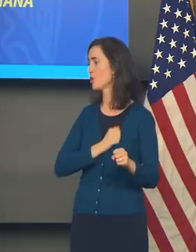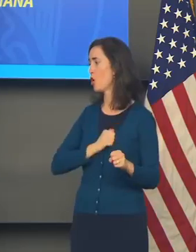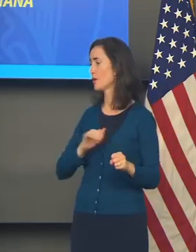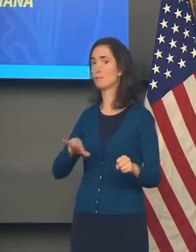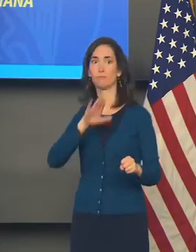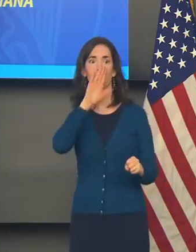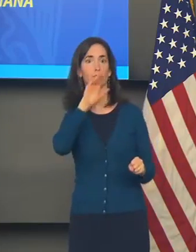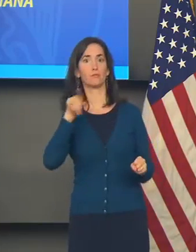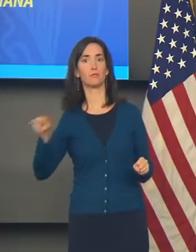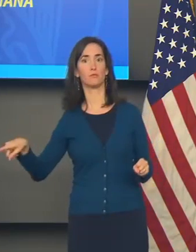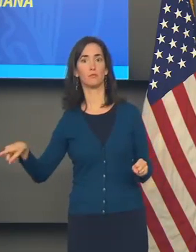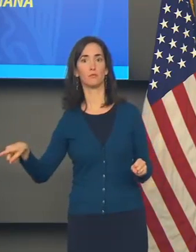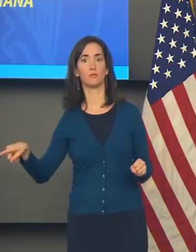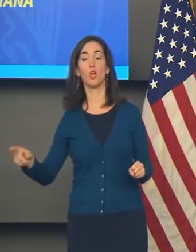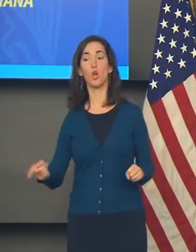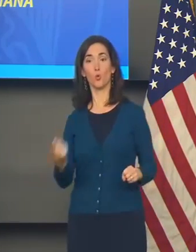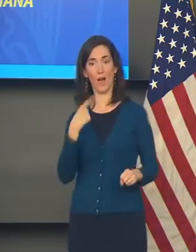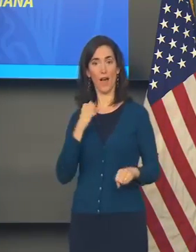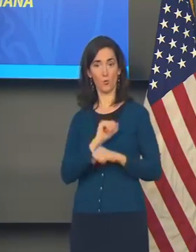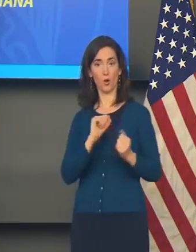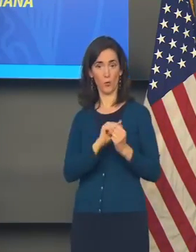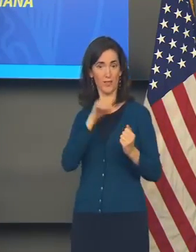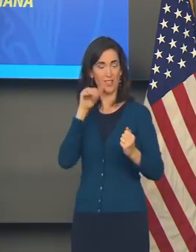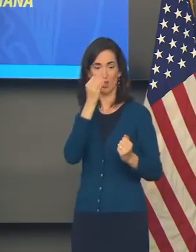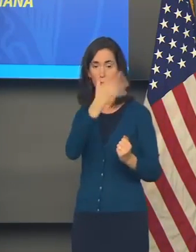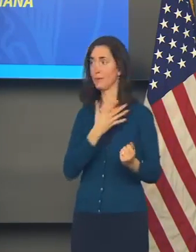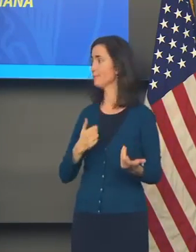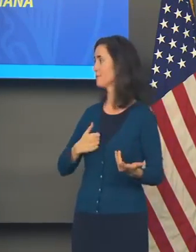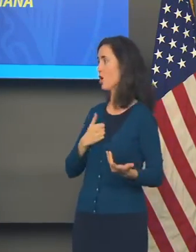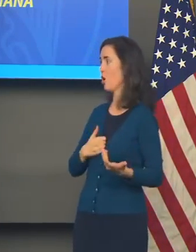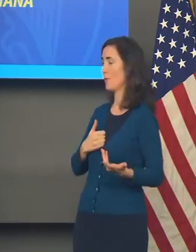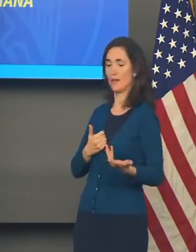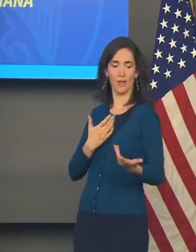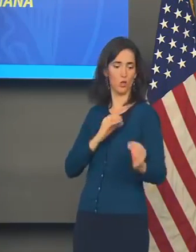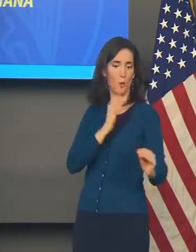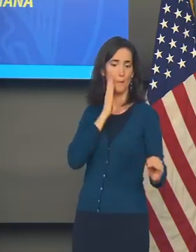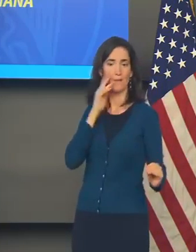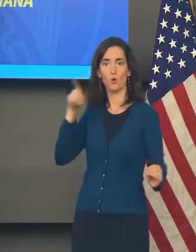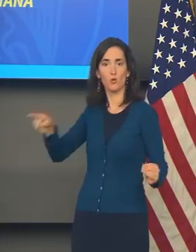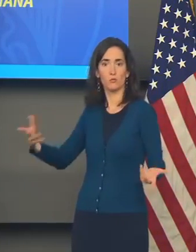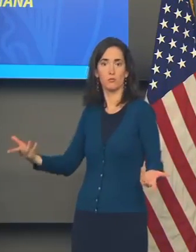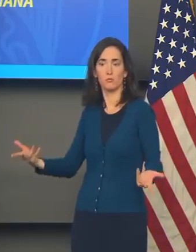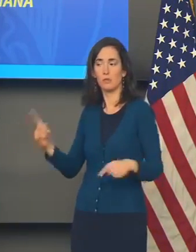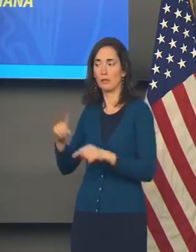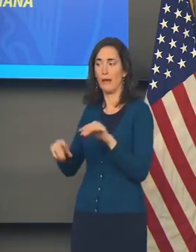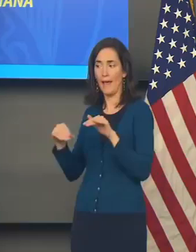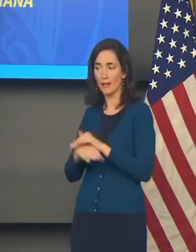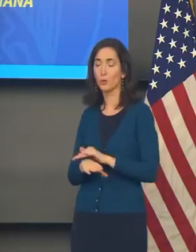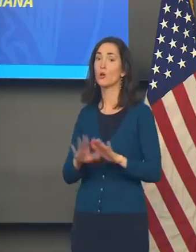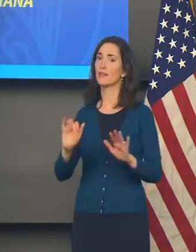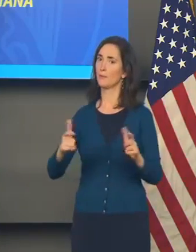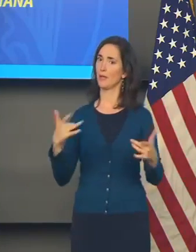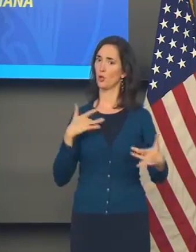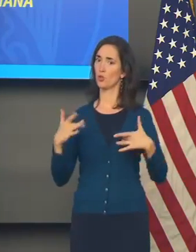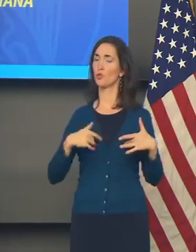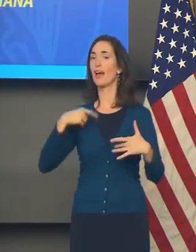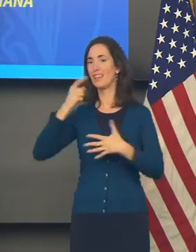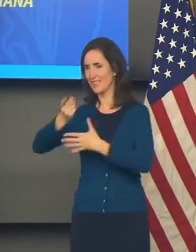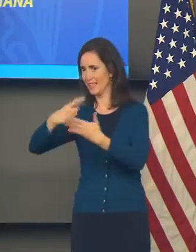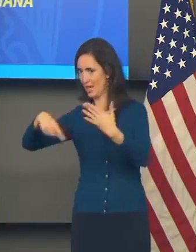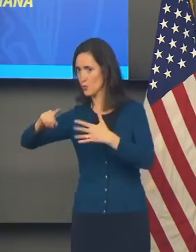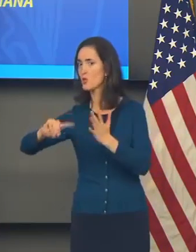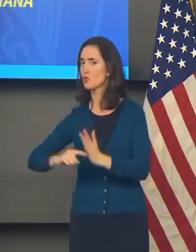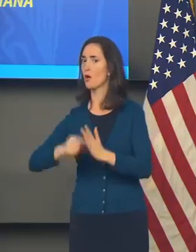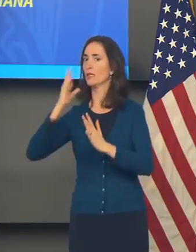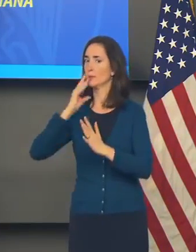no room in the inn. That has consequences too. And I think we're going to feel that more over the next week. There are some